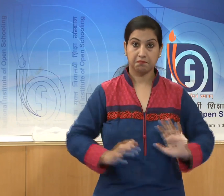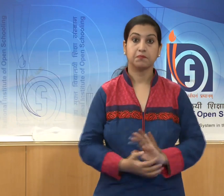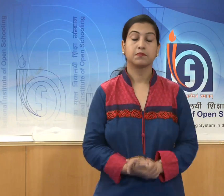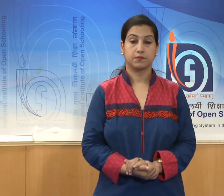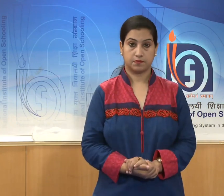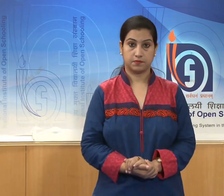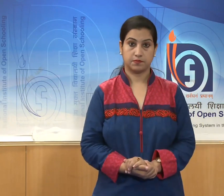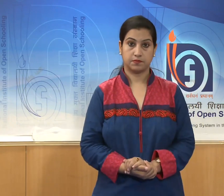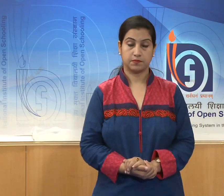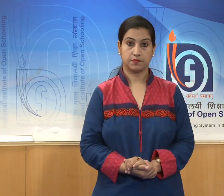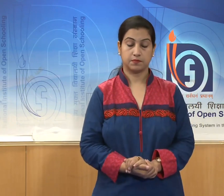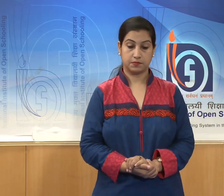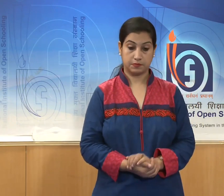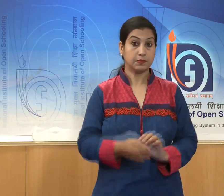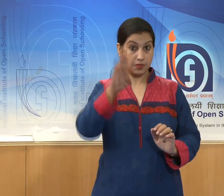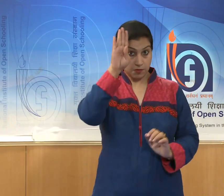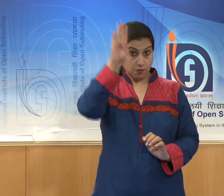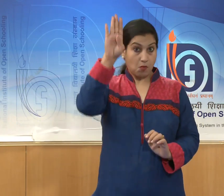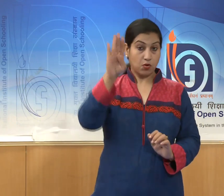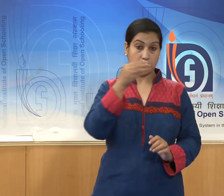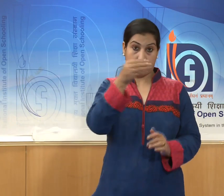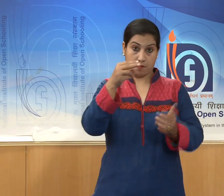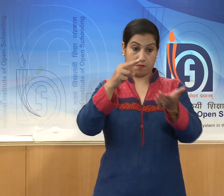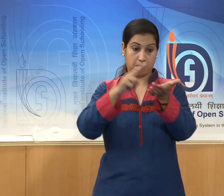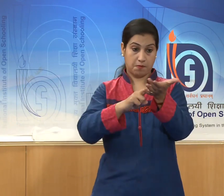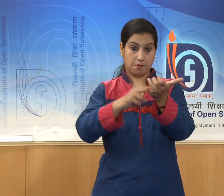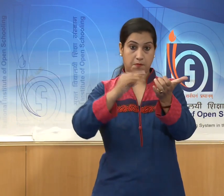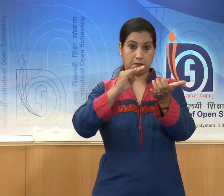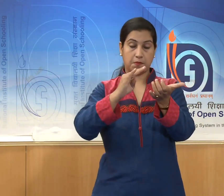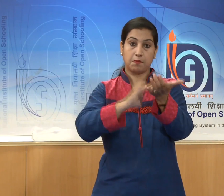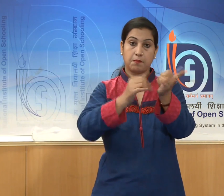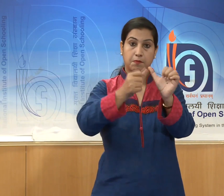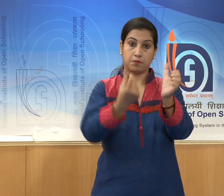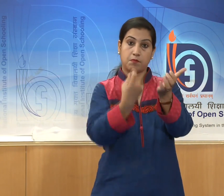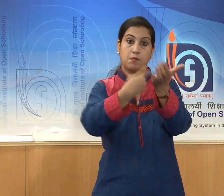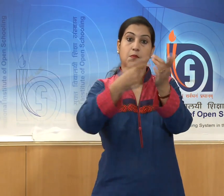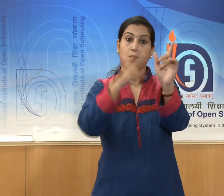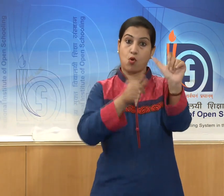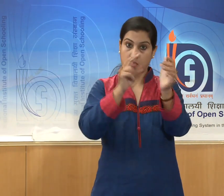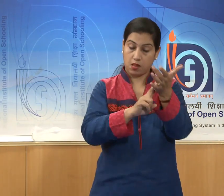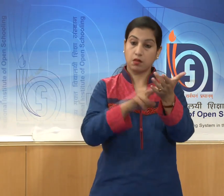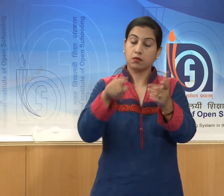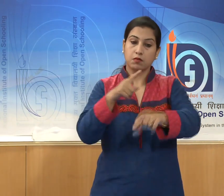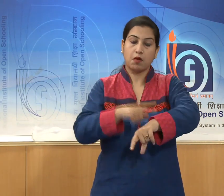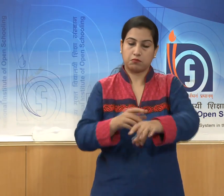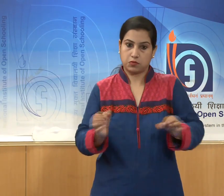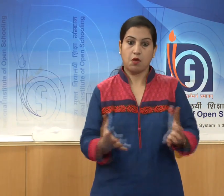Mauryan period marked a new beginning in Indian